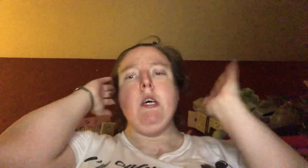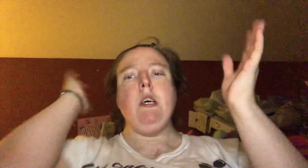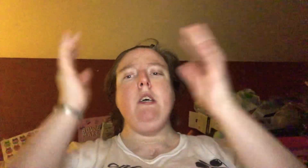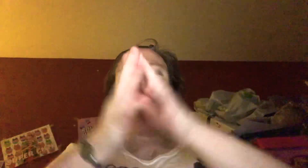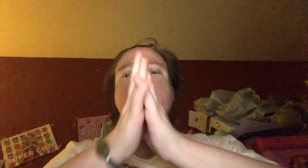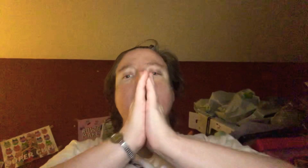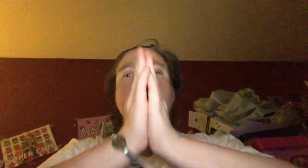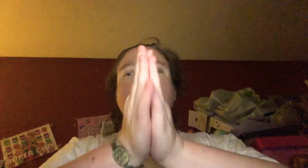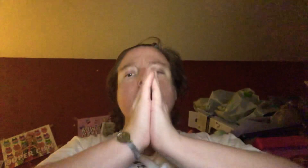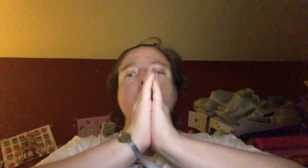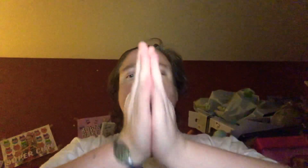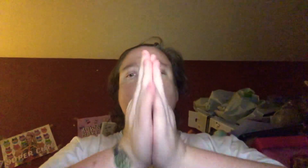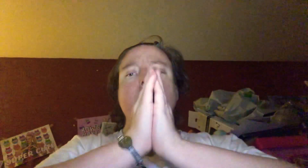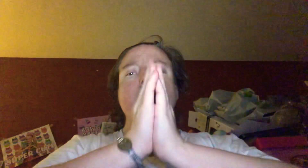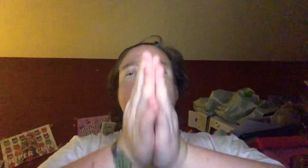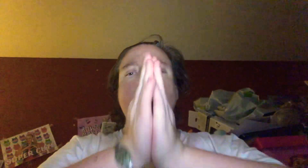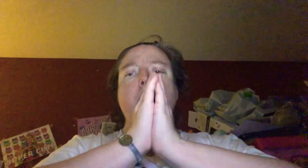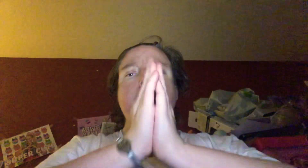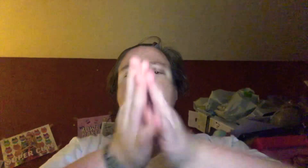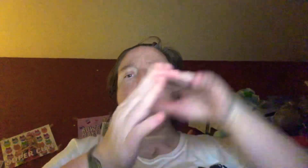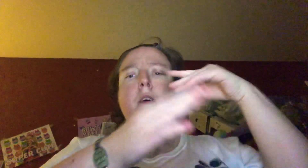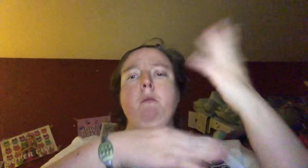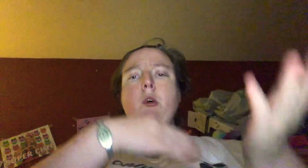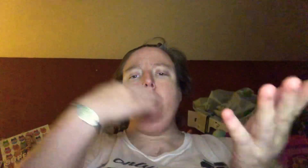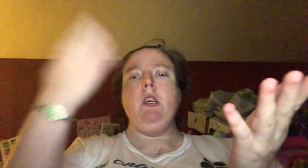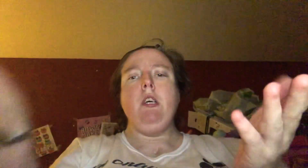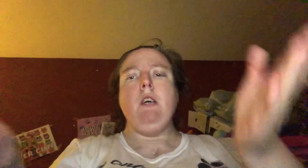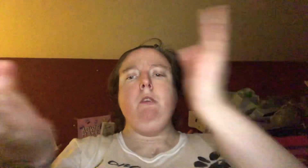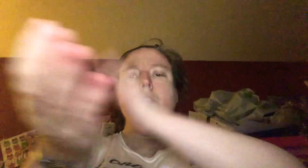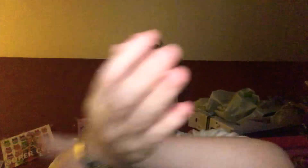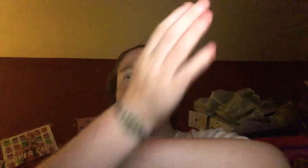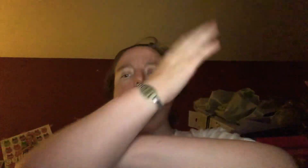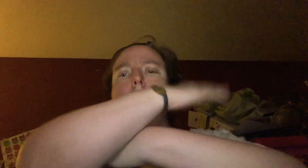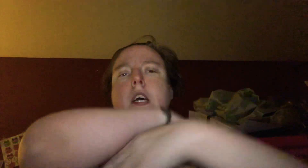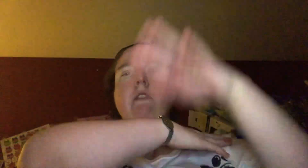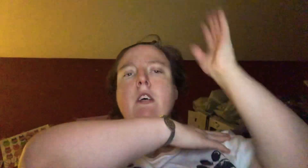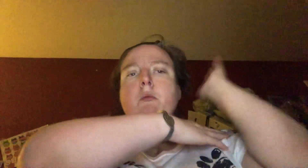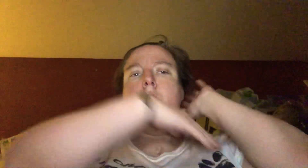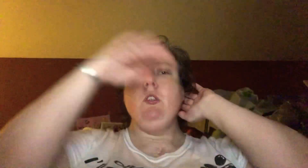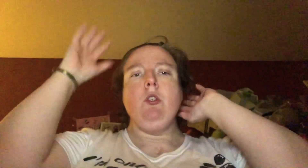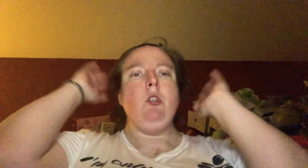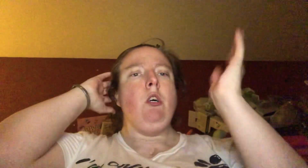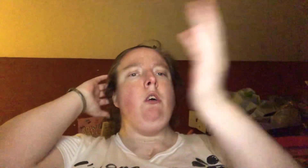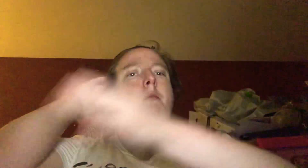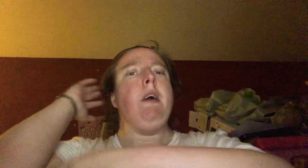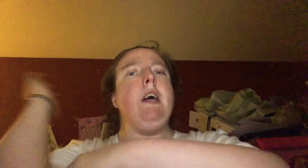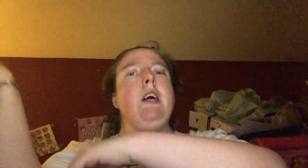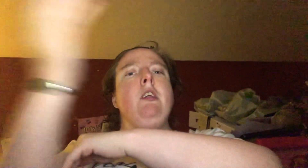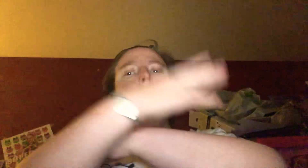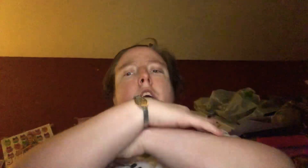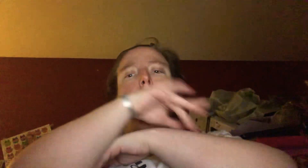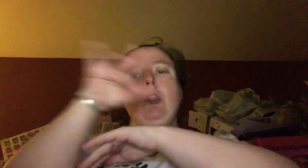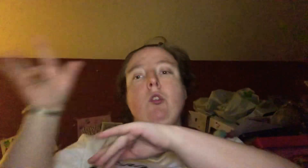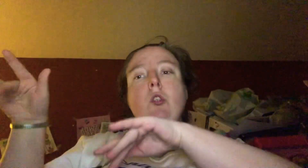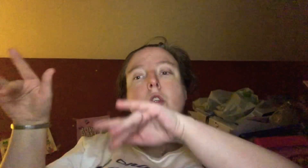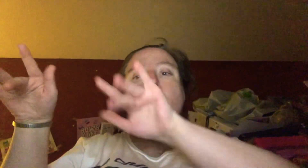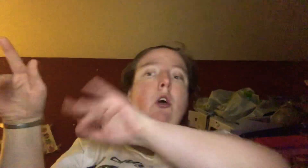so bad Before you came in tonight I got you so, so bad And you should know